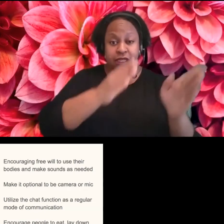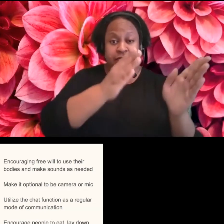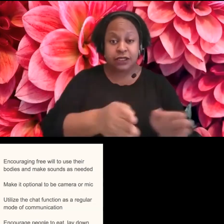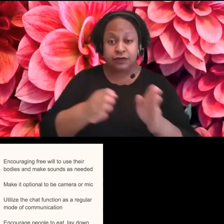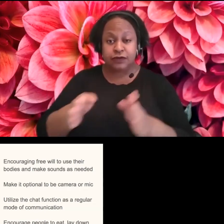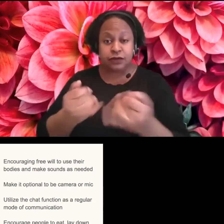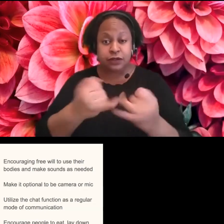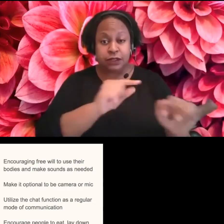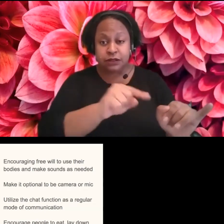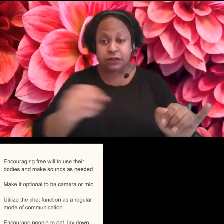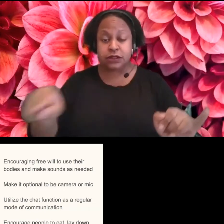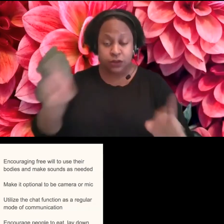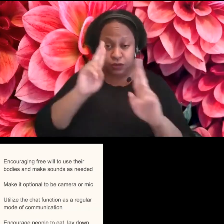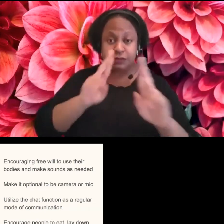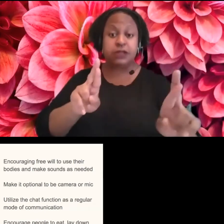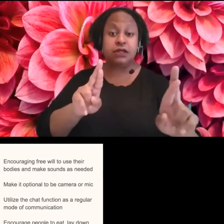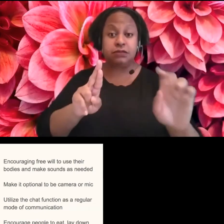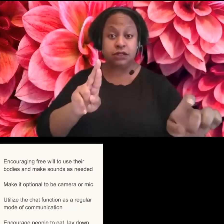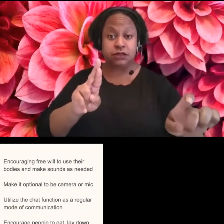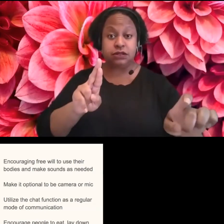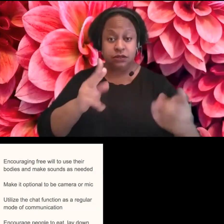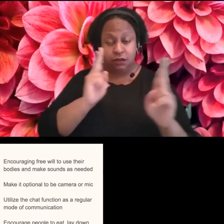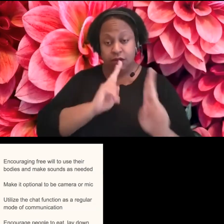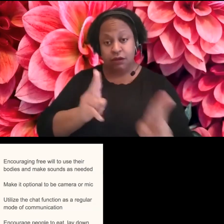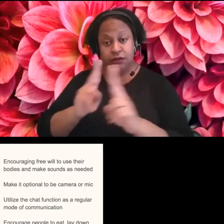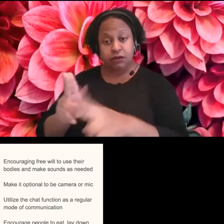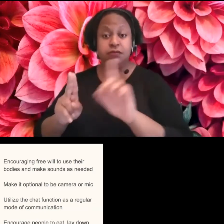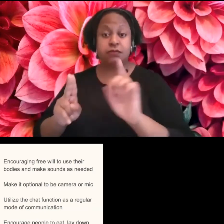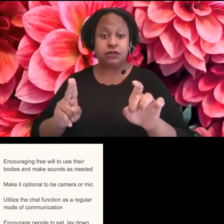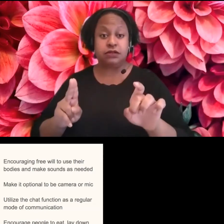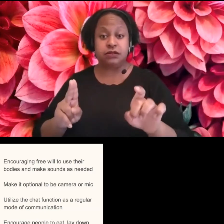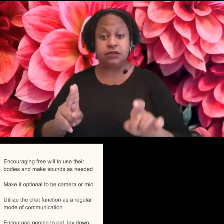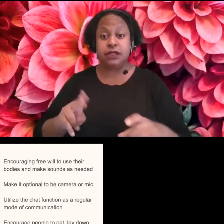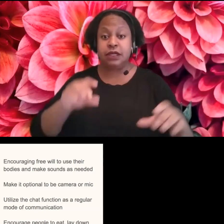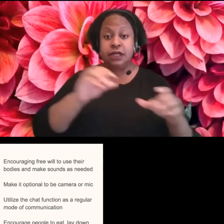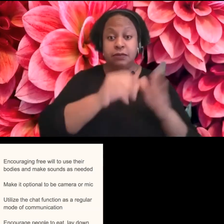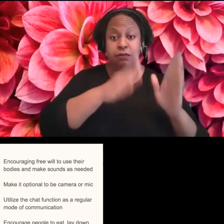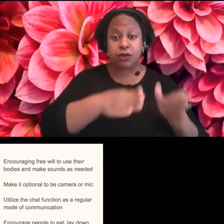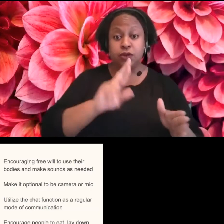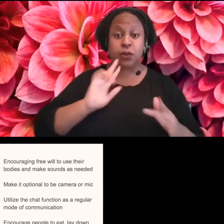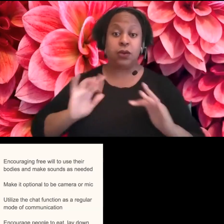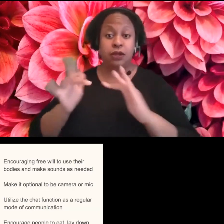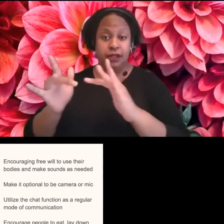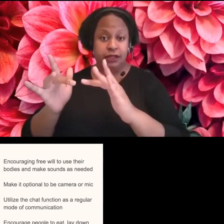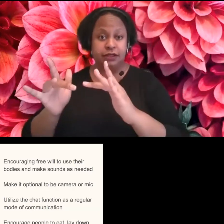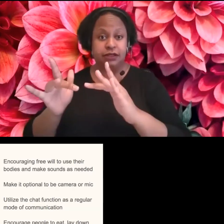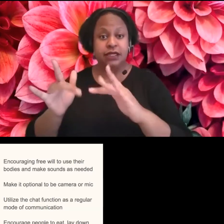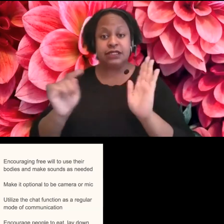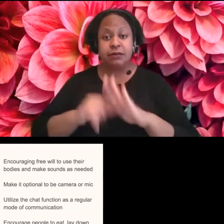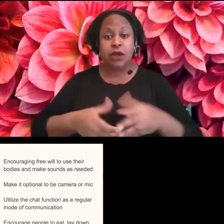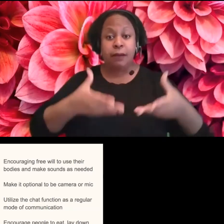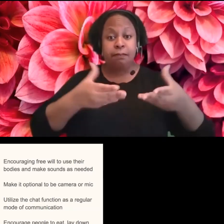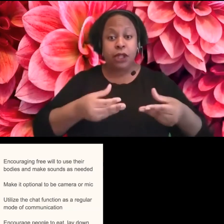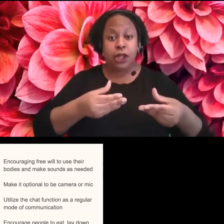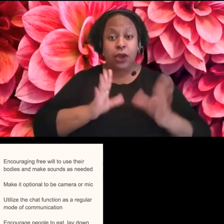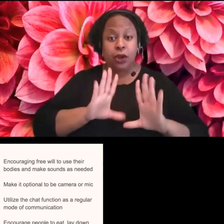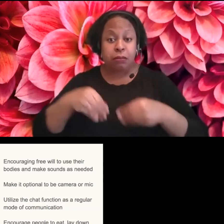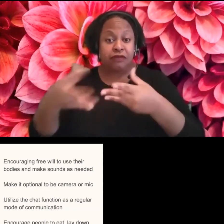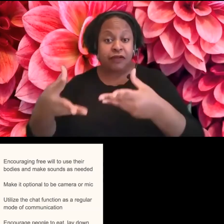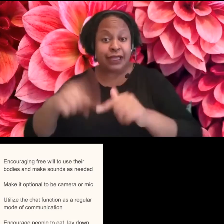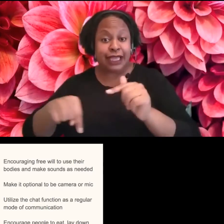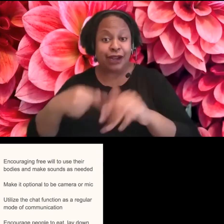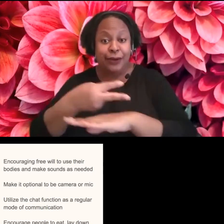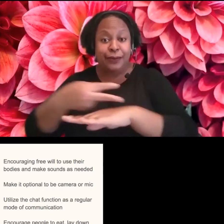Uh, and you can do this in a digital setting just as you can in person, you know, no, I can't provide you a pillow so you can lay on the floor.